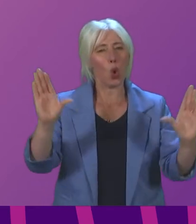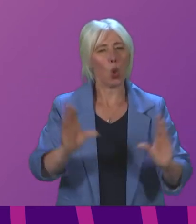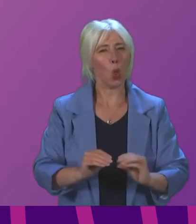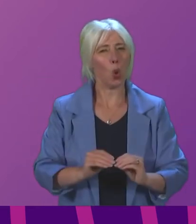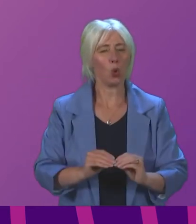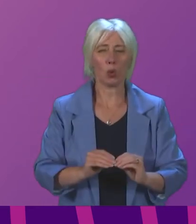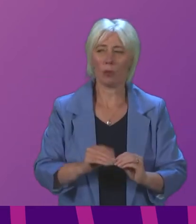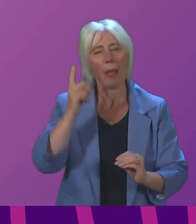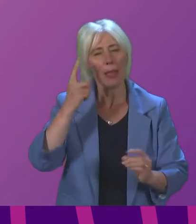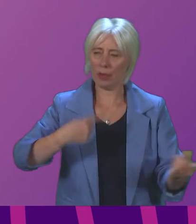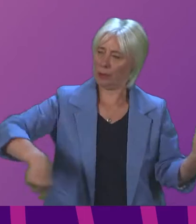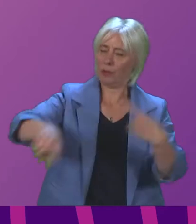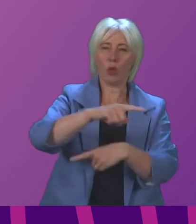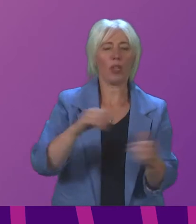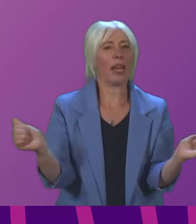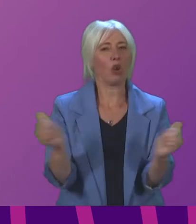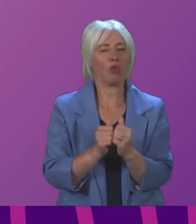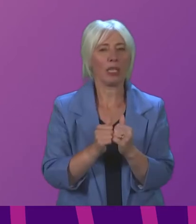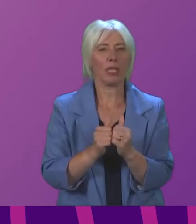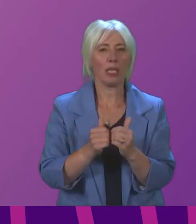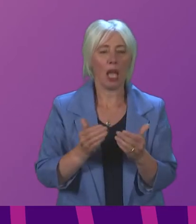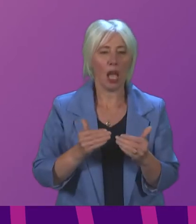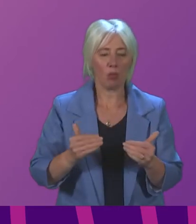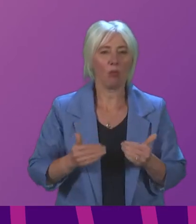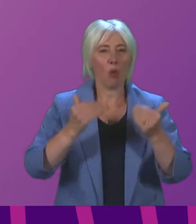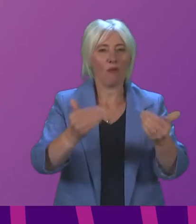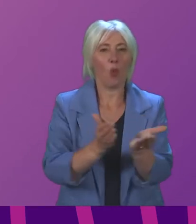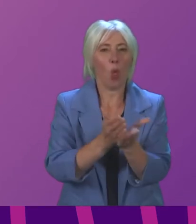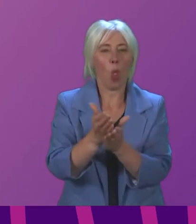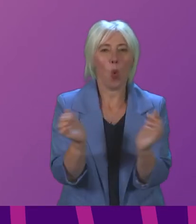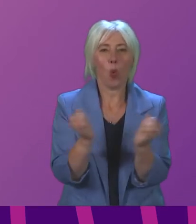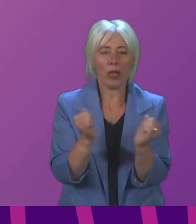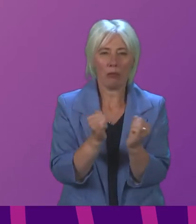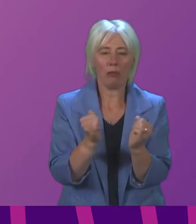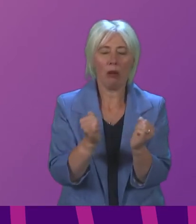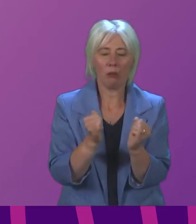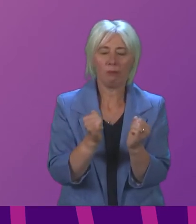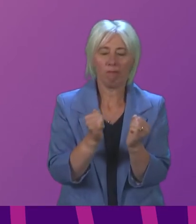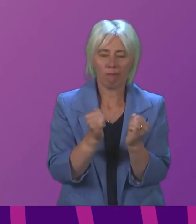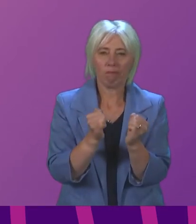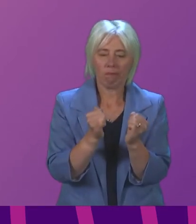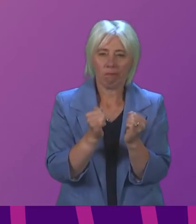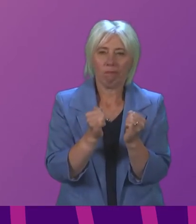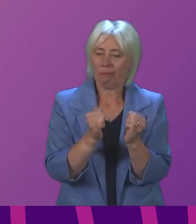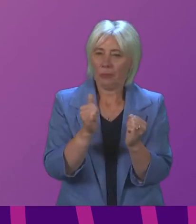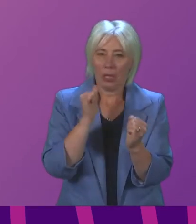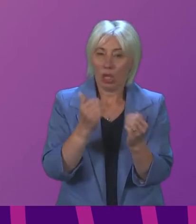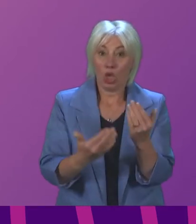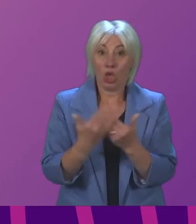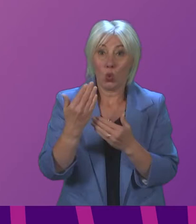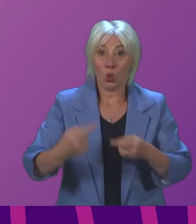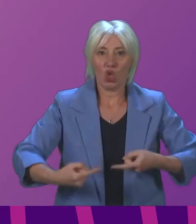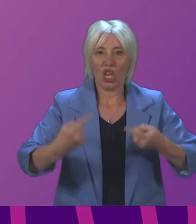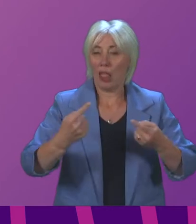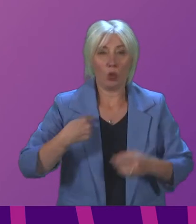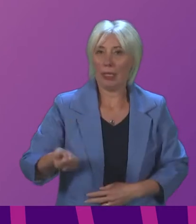agree that as we move into the winter we now face this new unexpected challenge which